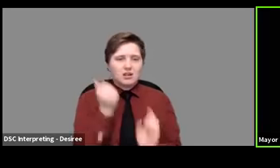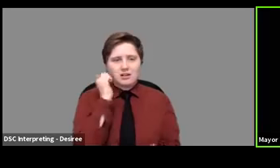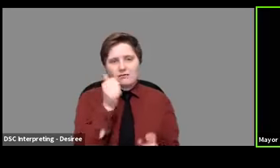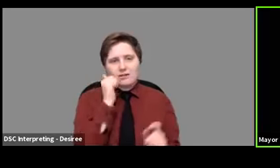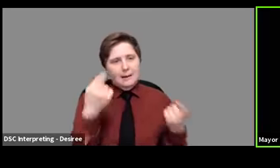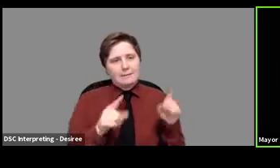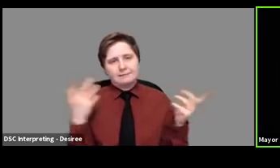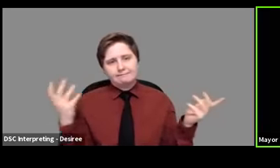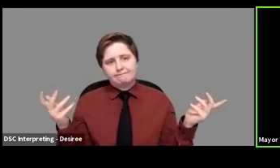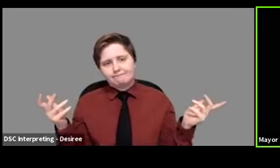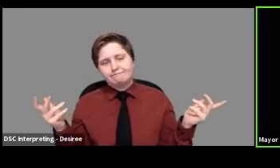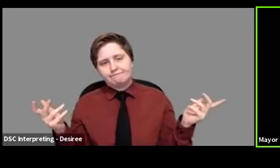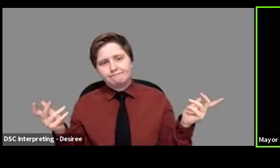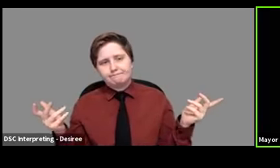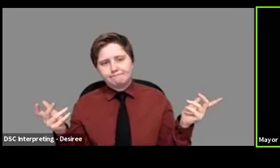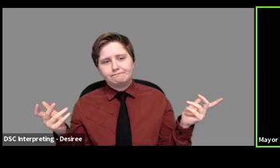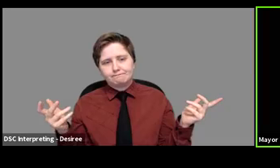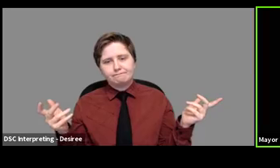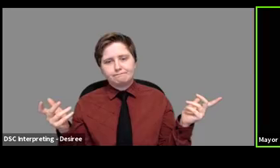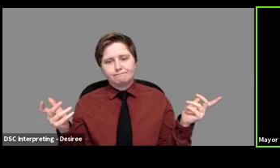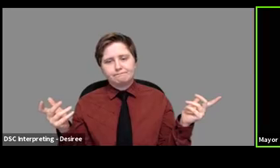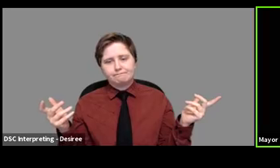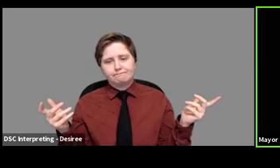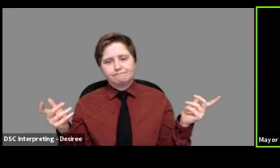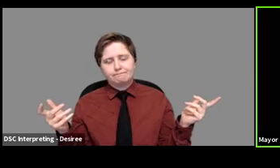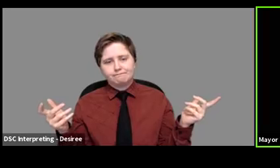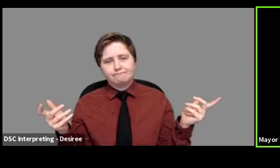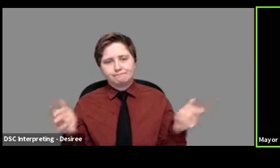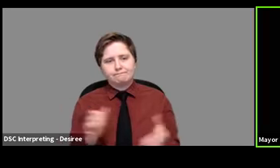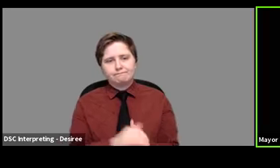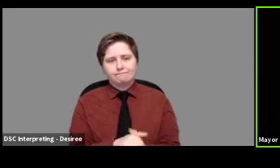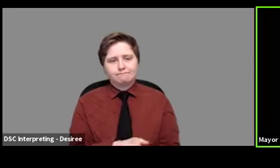And, you know, if without, um,